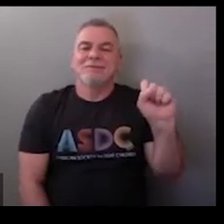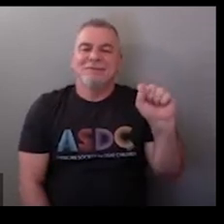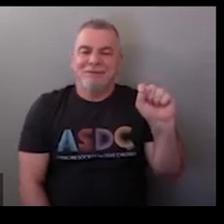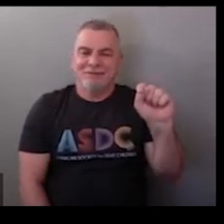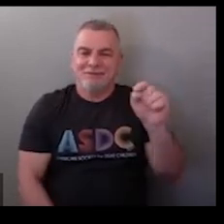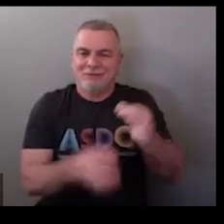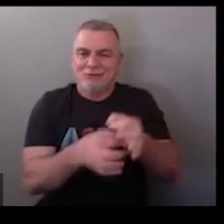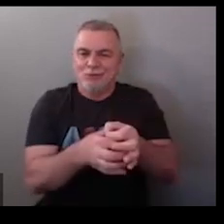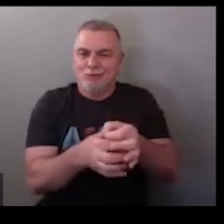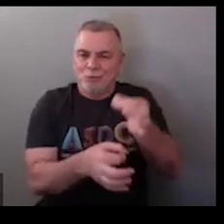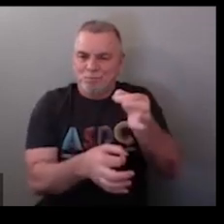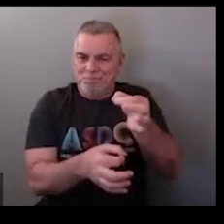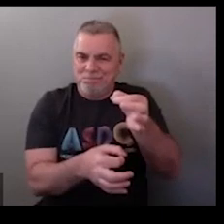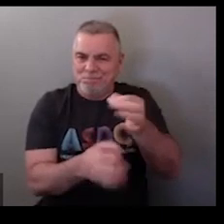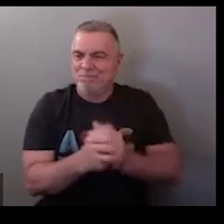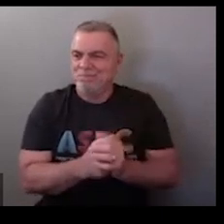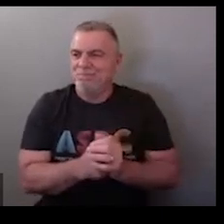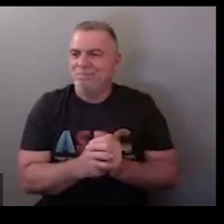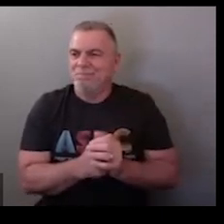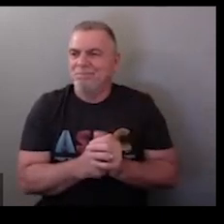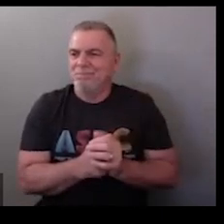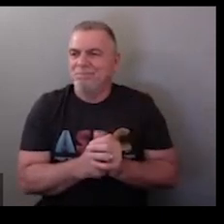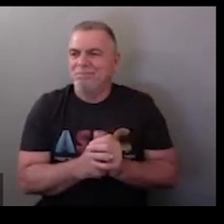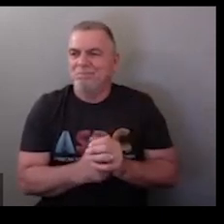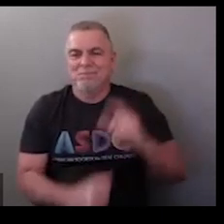so T-E-S-T tube